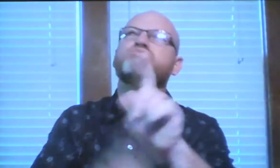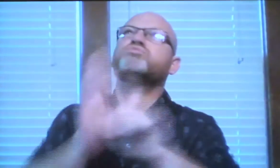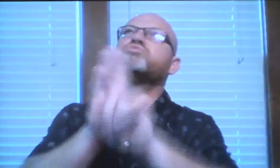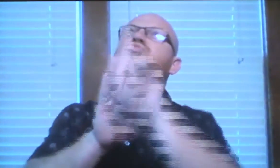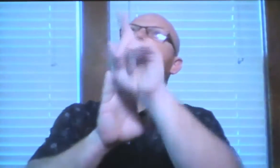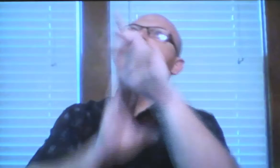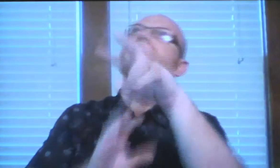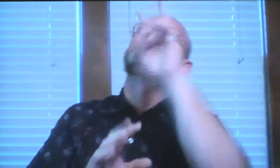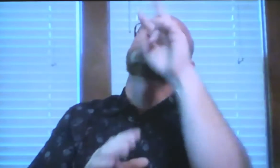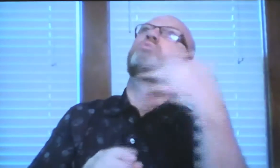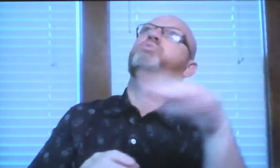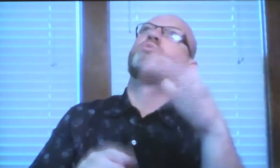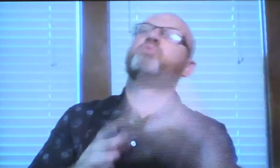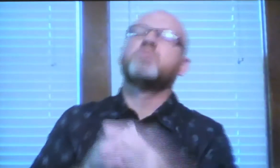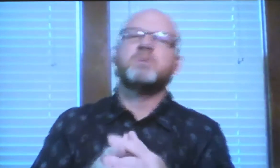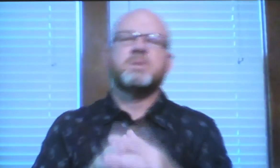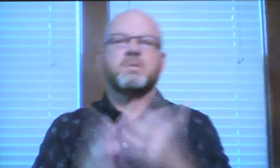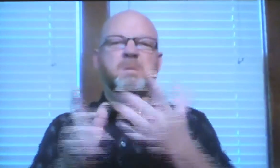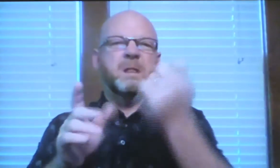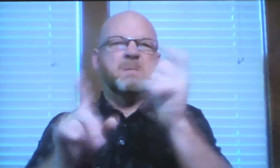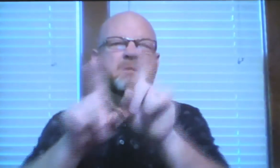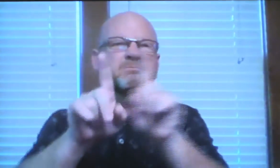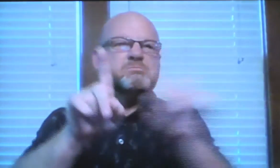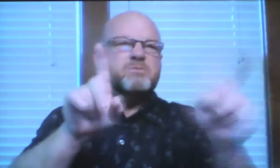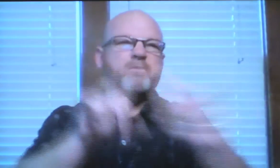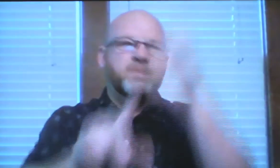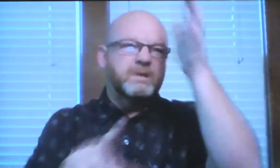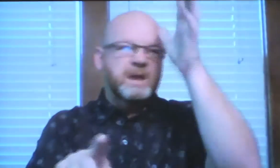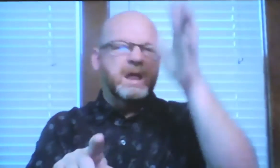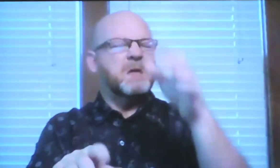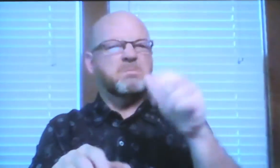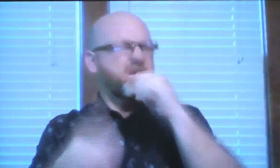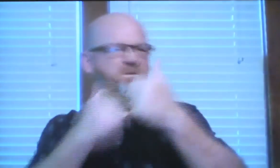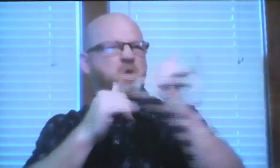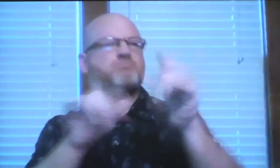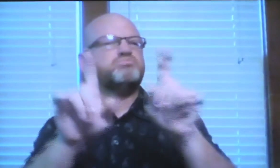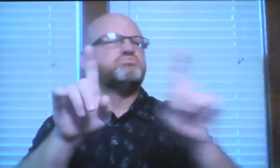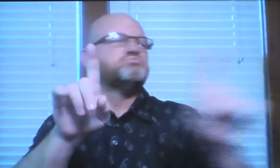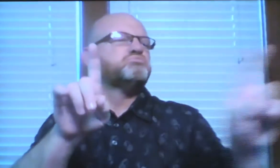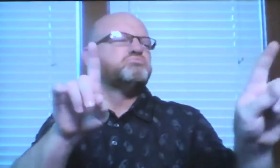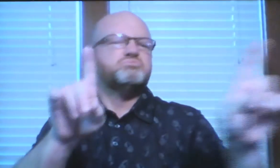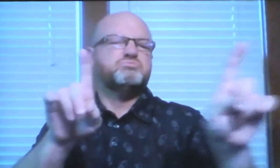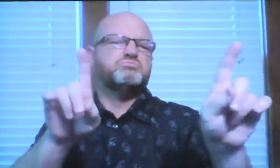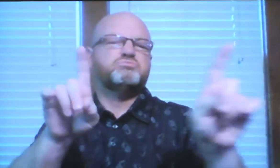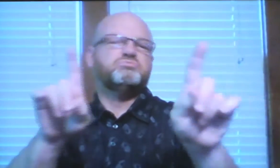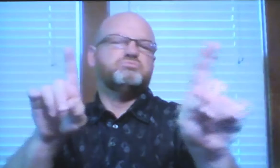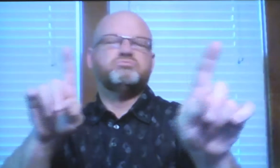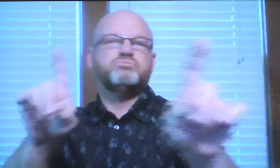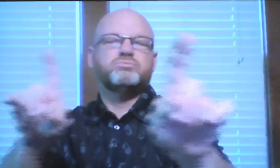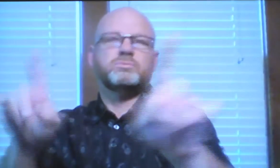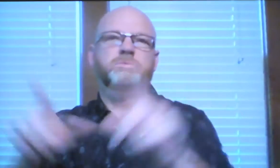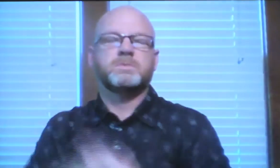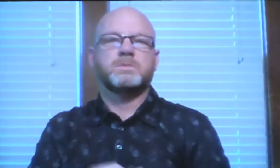He wants to see him. looking up, seeing the tall trees. Maybe he strays a little bit off the trail.